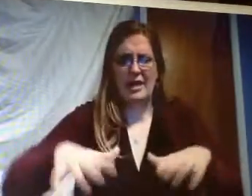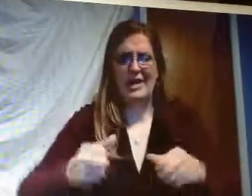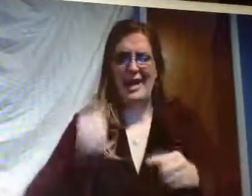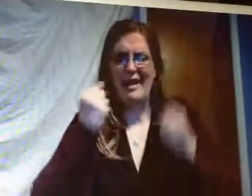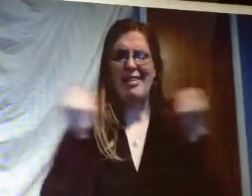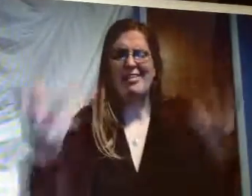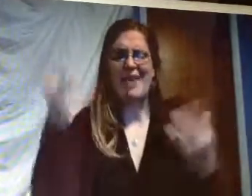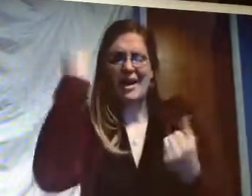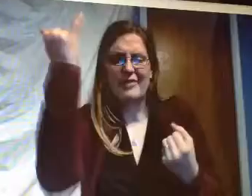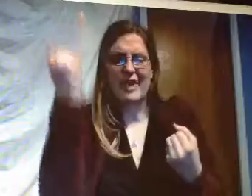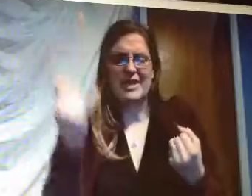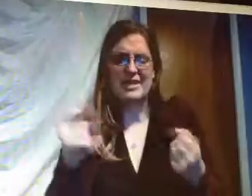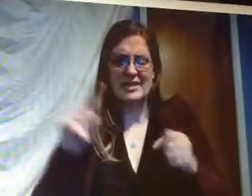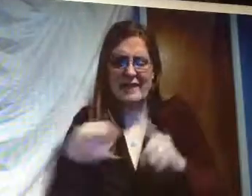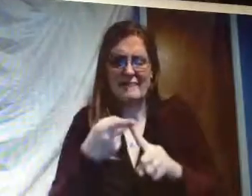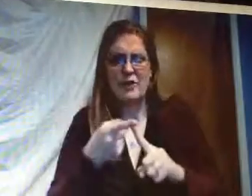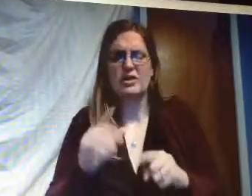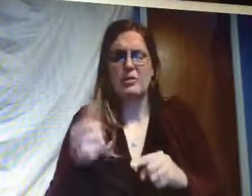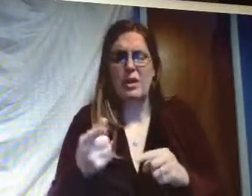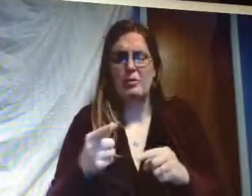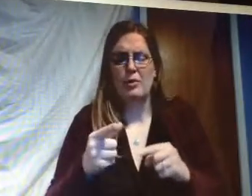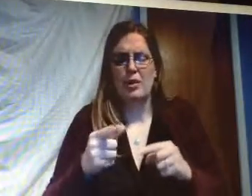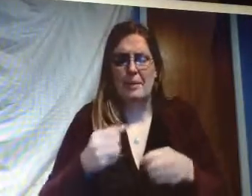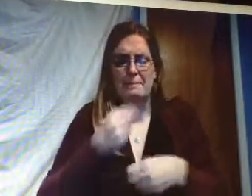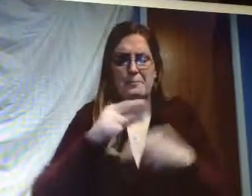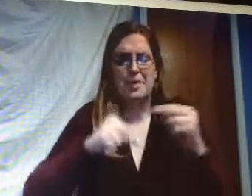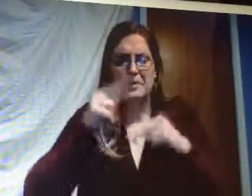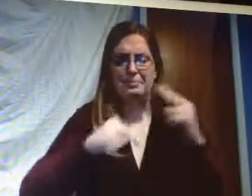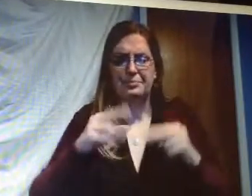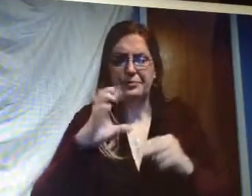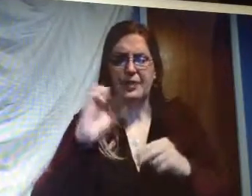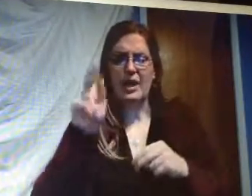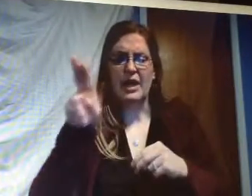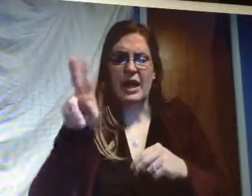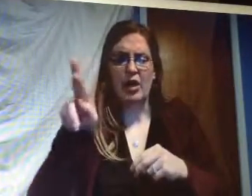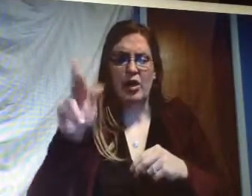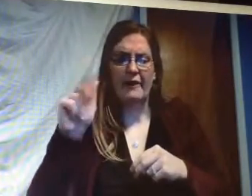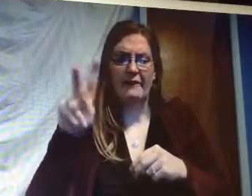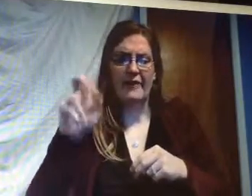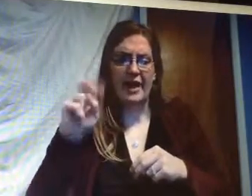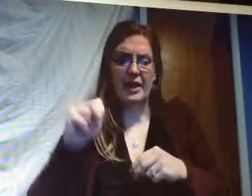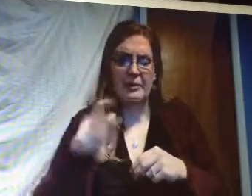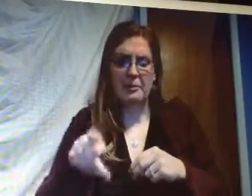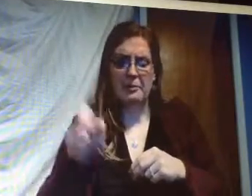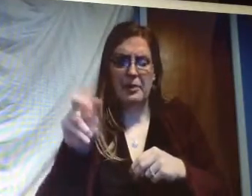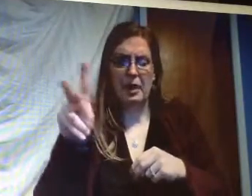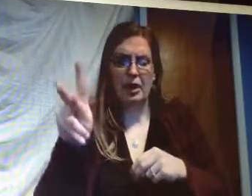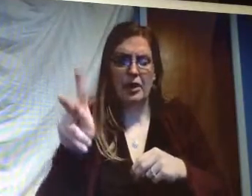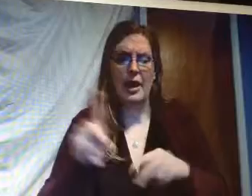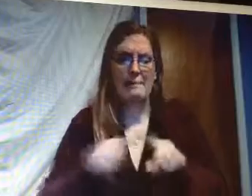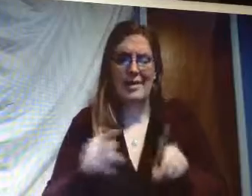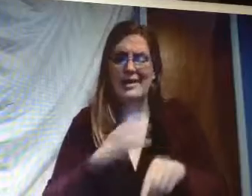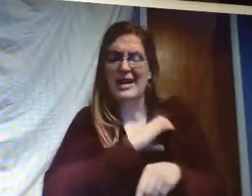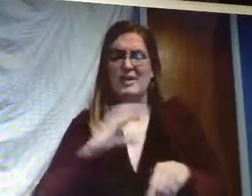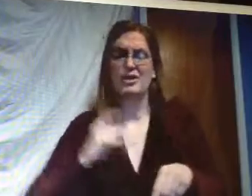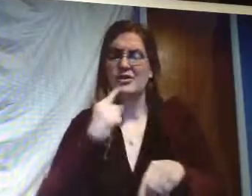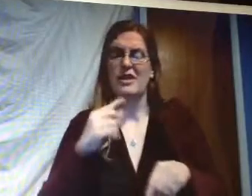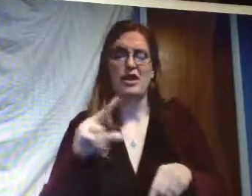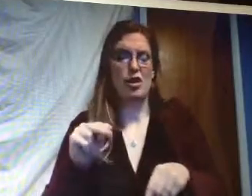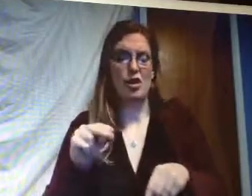farmhouse and a lot of land and they have this idea and the first one was to build a caravan park but the council